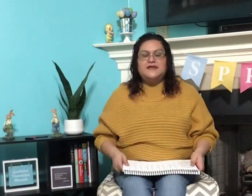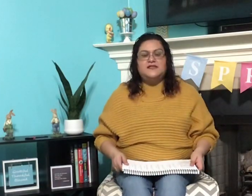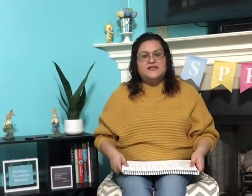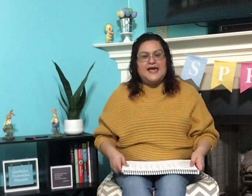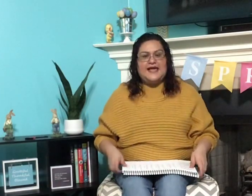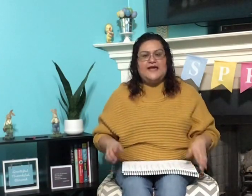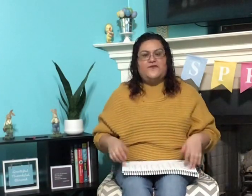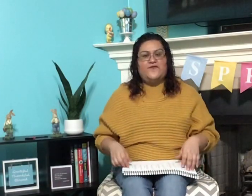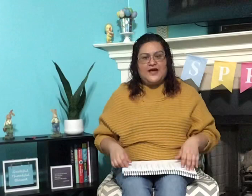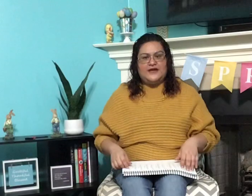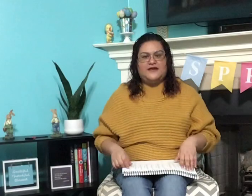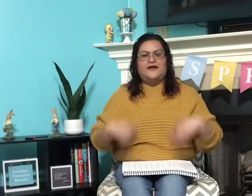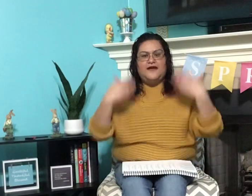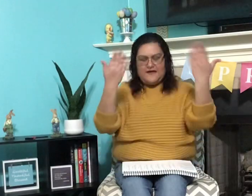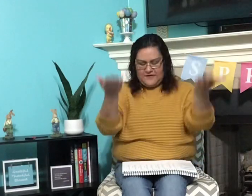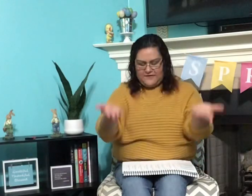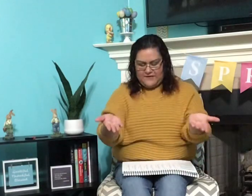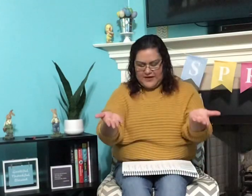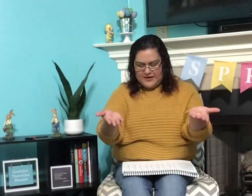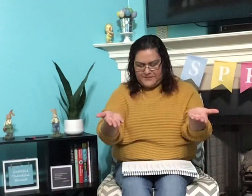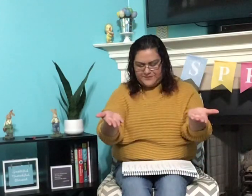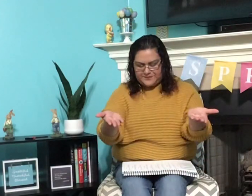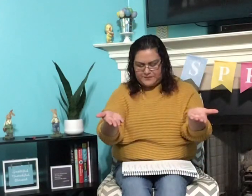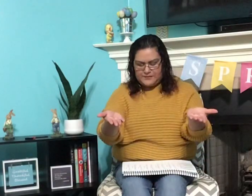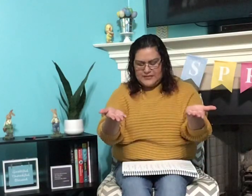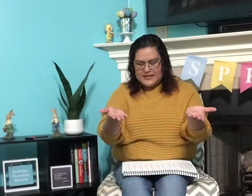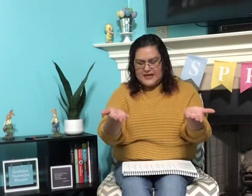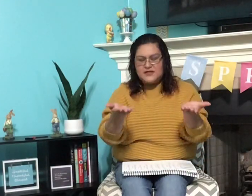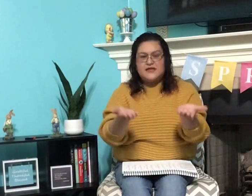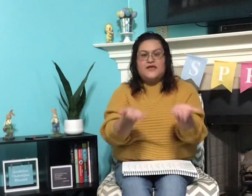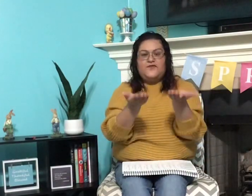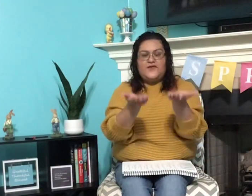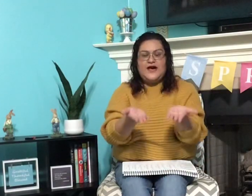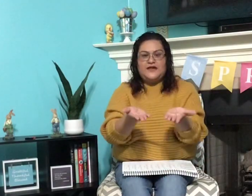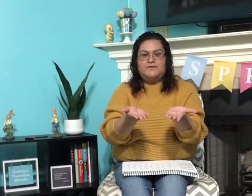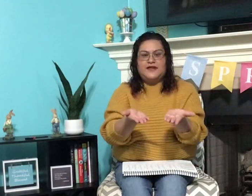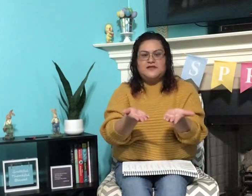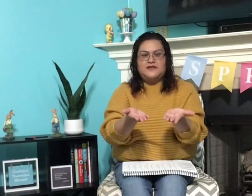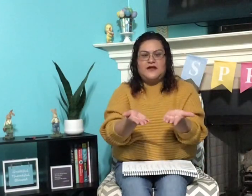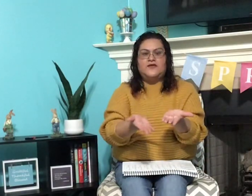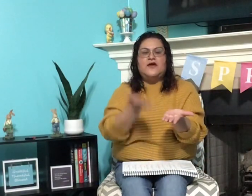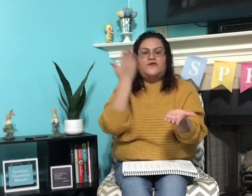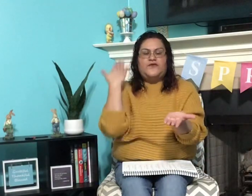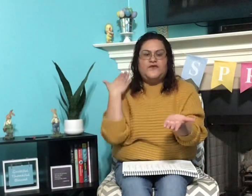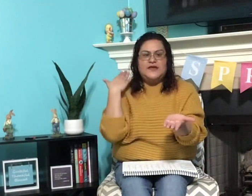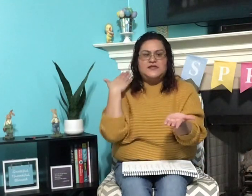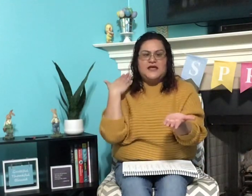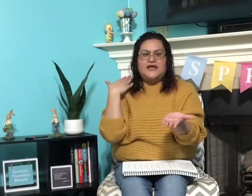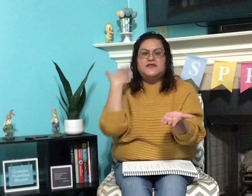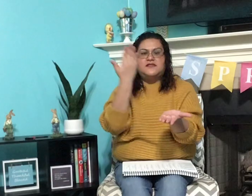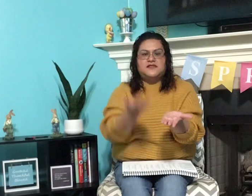Okay, say fun, fun. Fun, now say fun, but instead of f, say s,